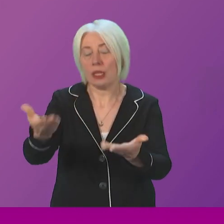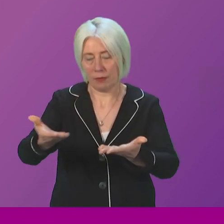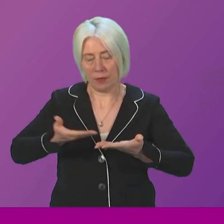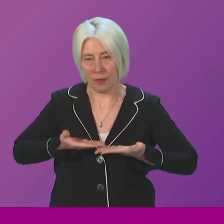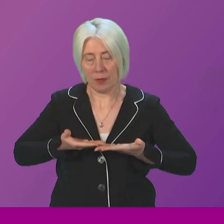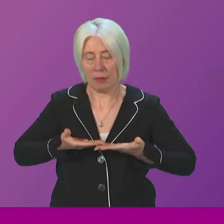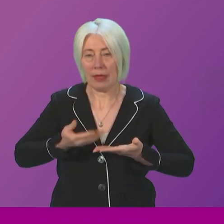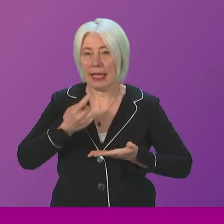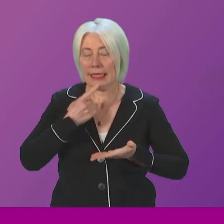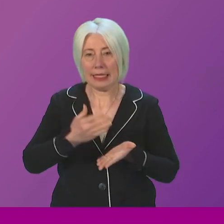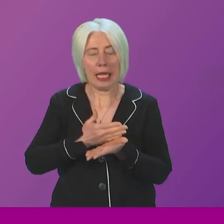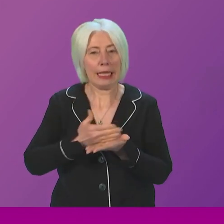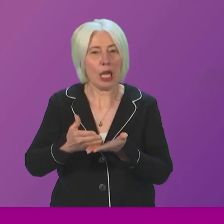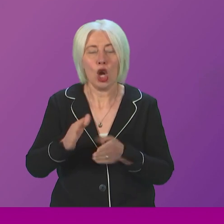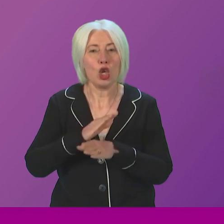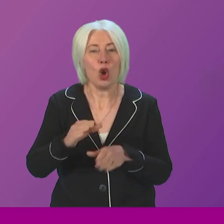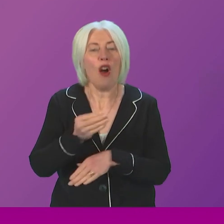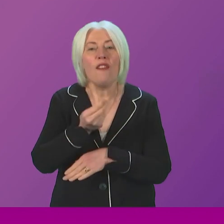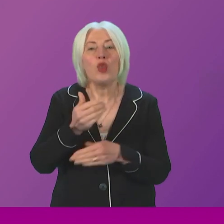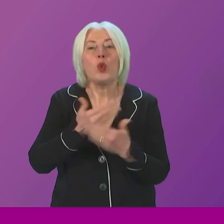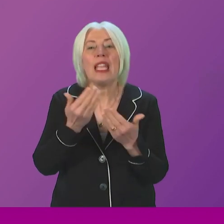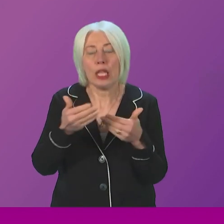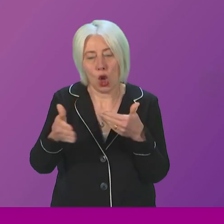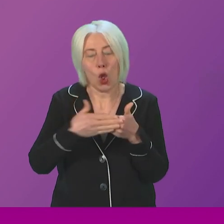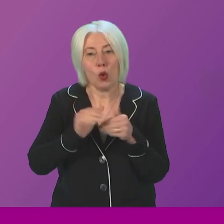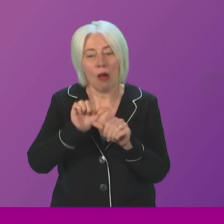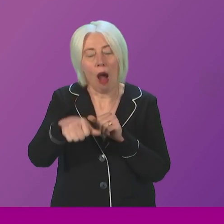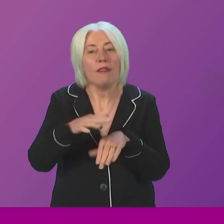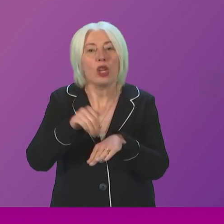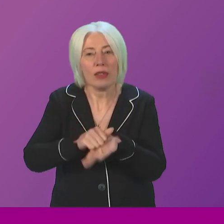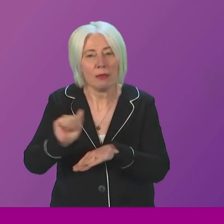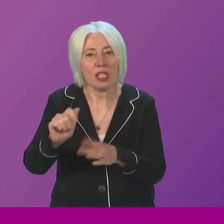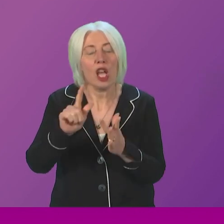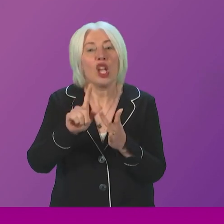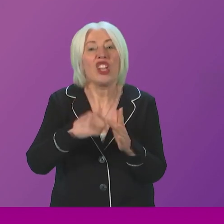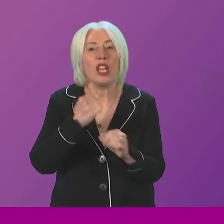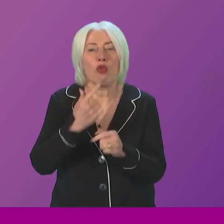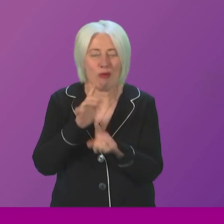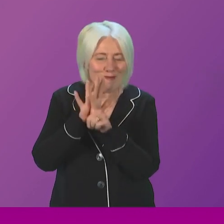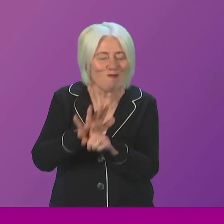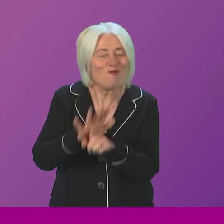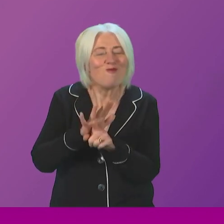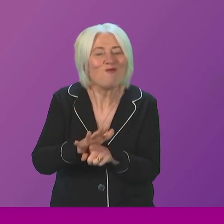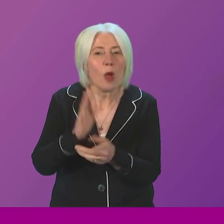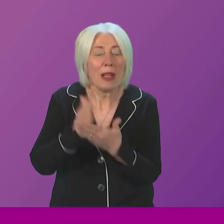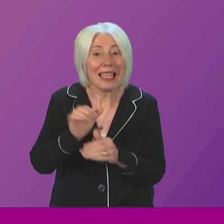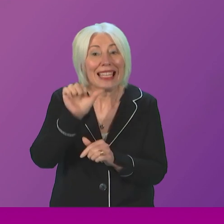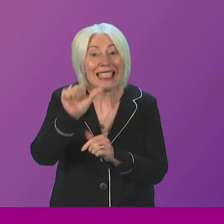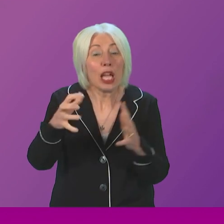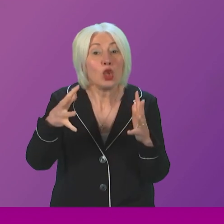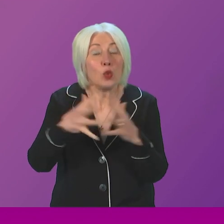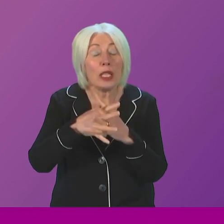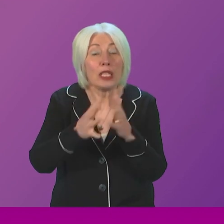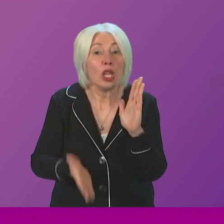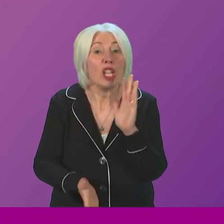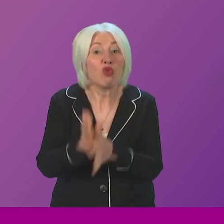clear that instead of a few days of closures after Christmas, Jenny Galruth pushed for changes that would lead to six weeks of